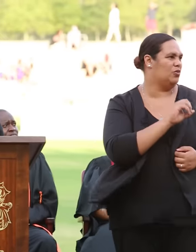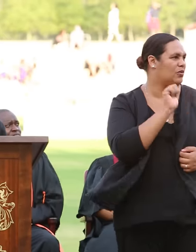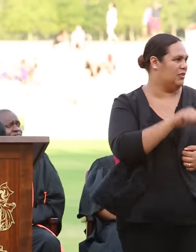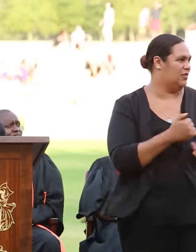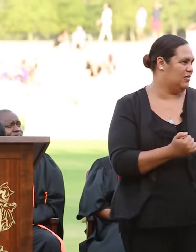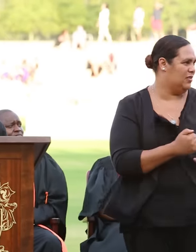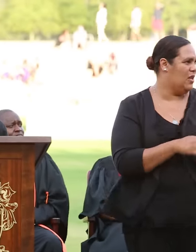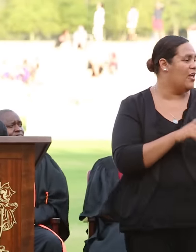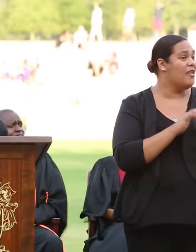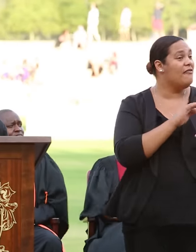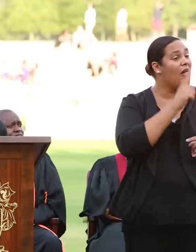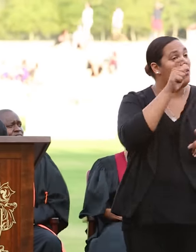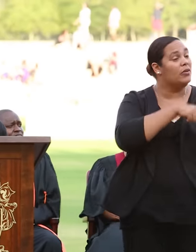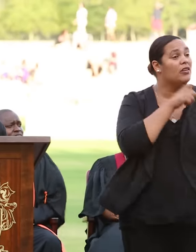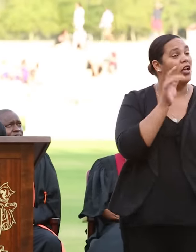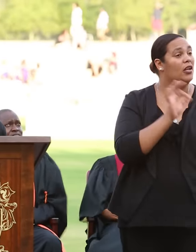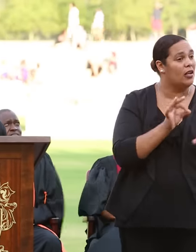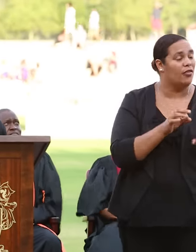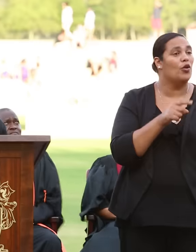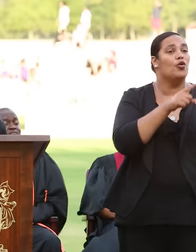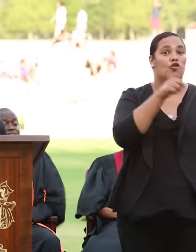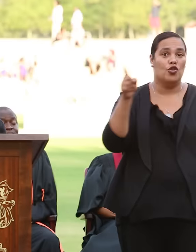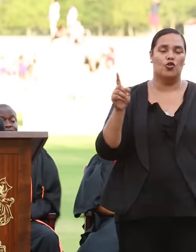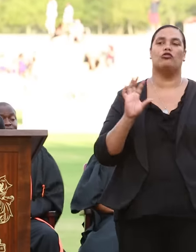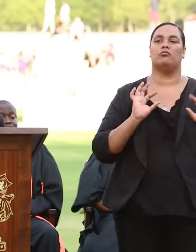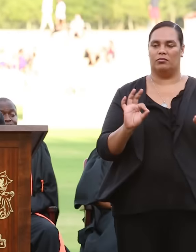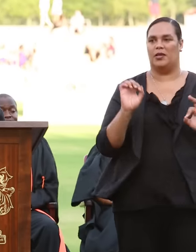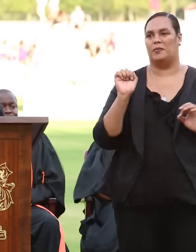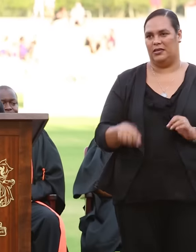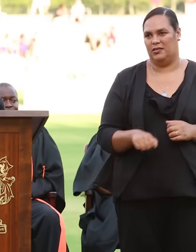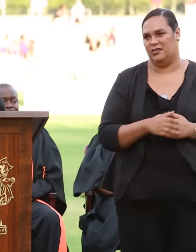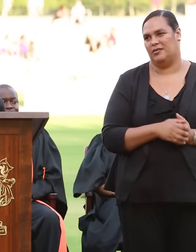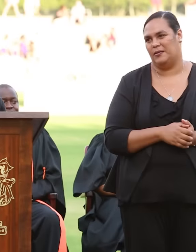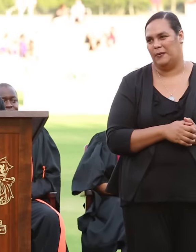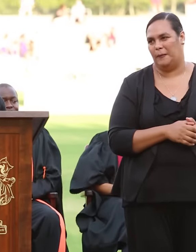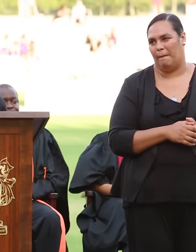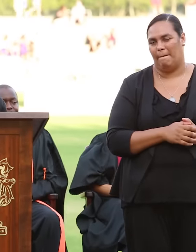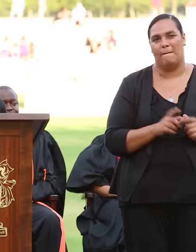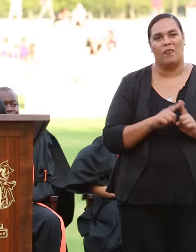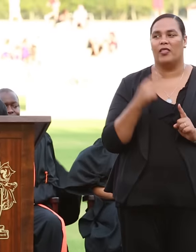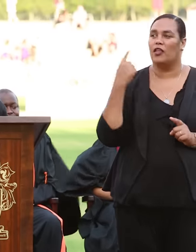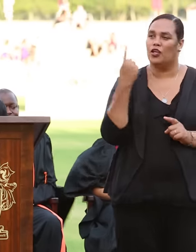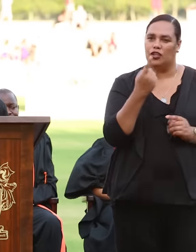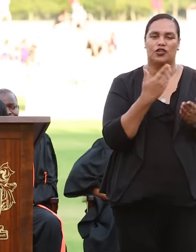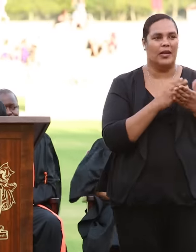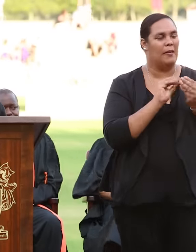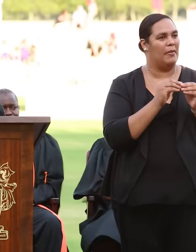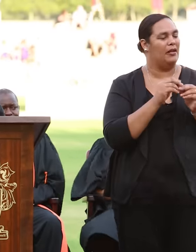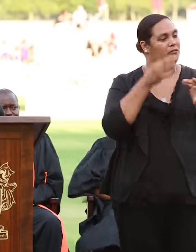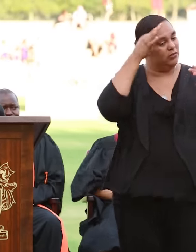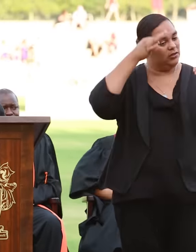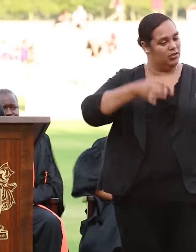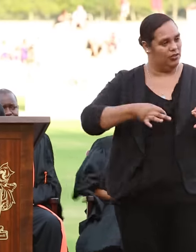So if no one else tells you, you are exceptional and each of you can make the decision to